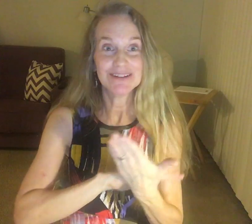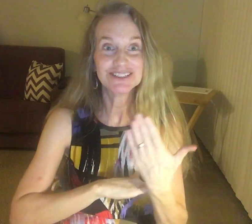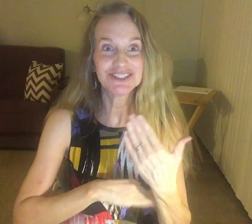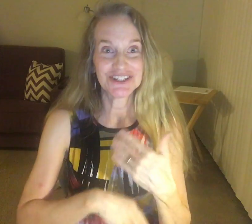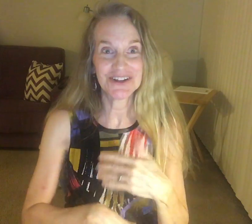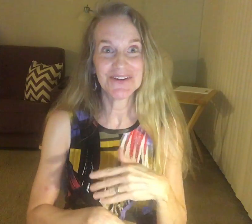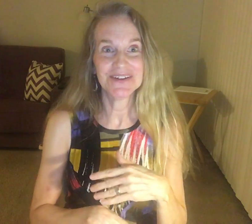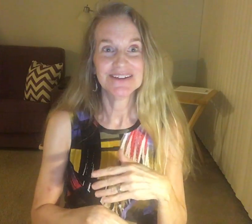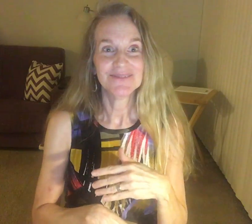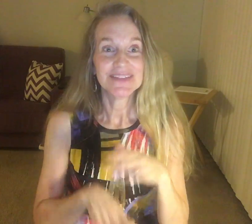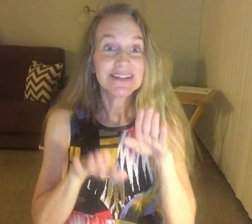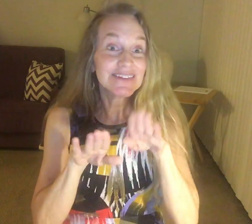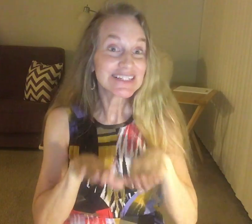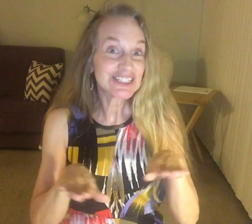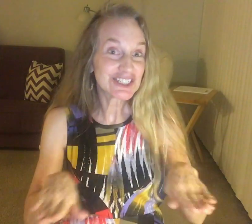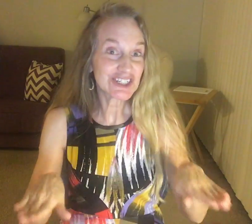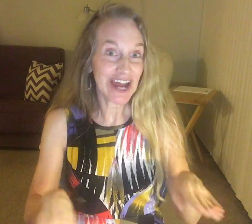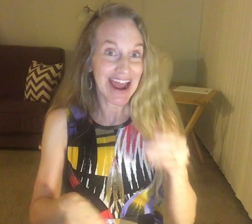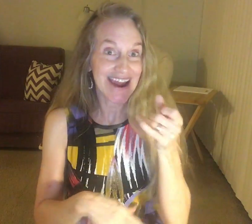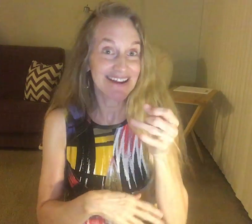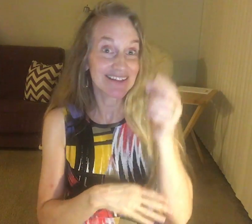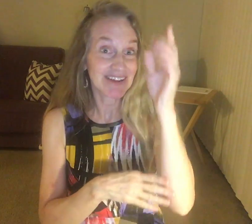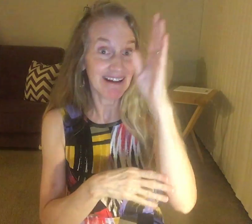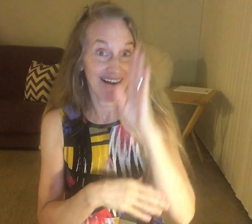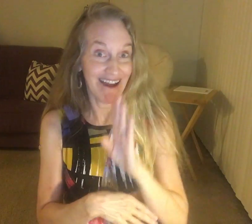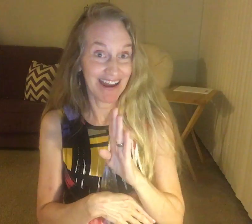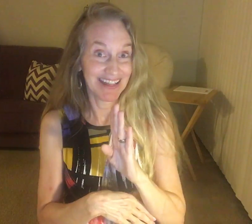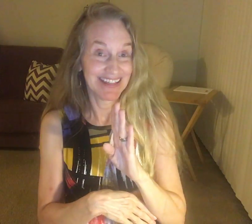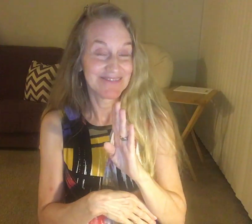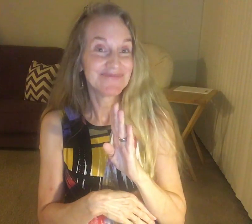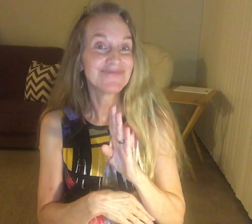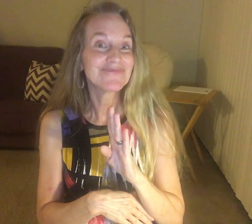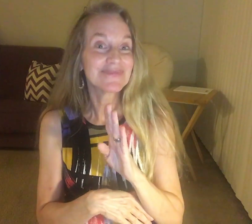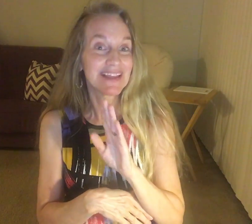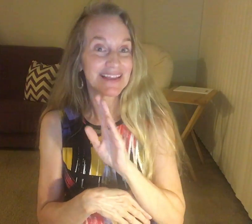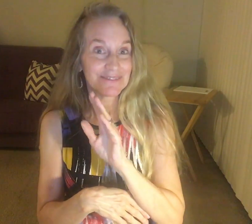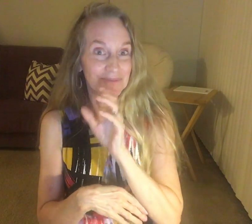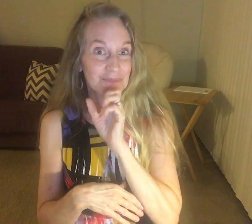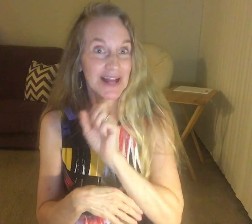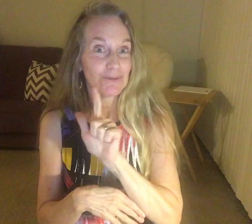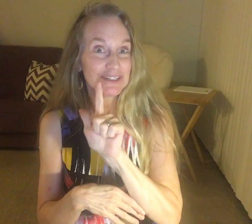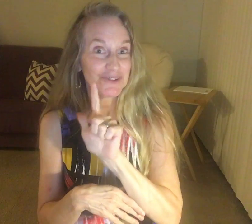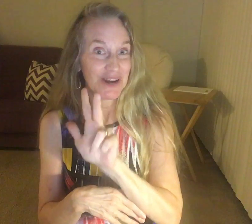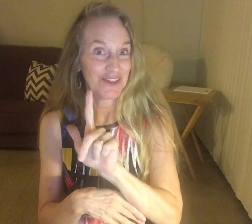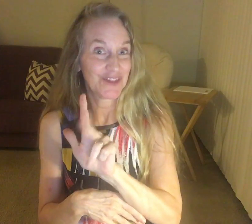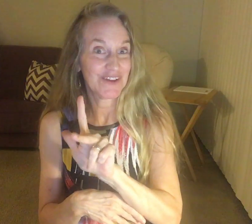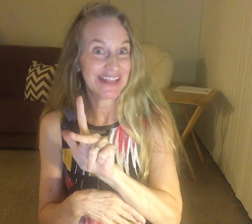a teen, the child of God. And I was twenty-teen.